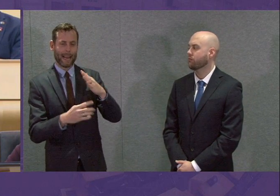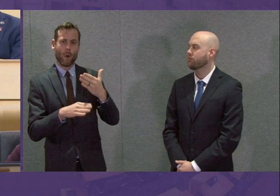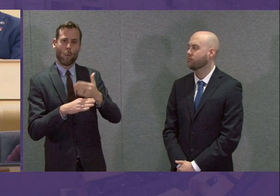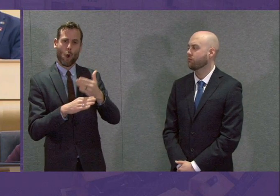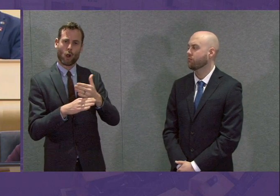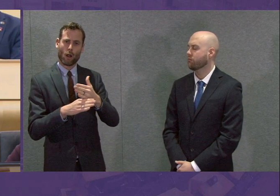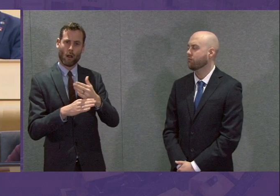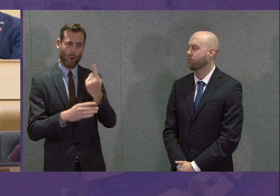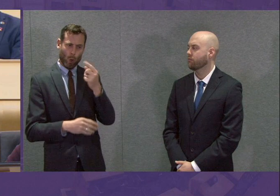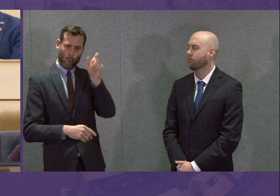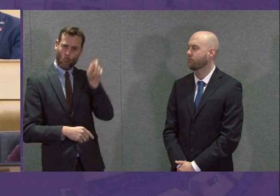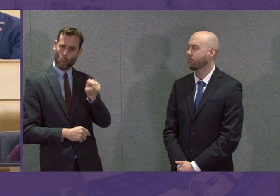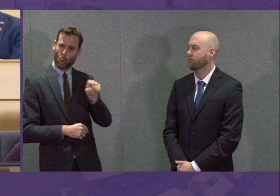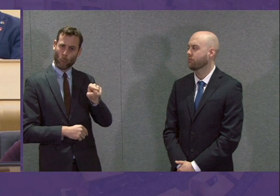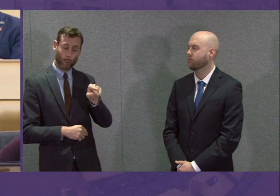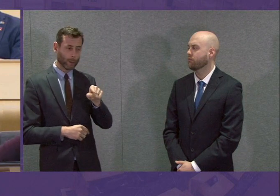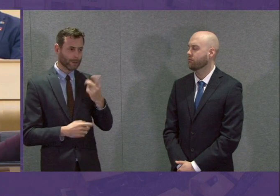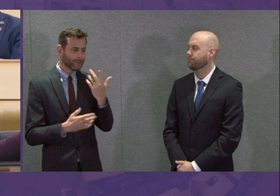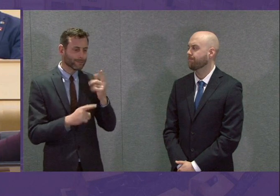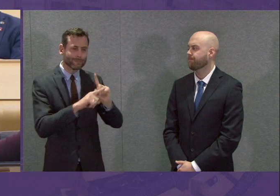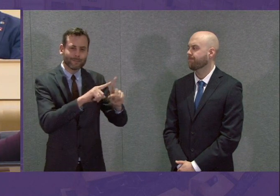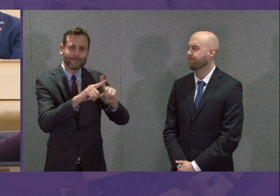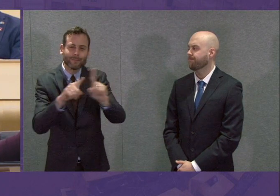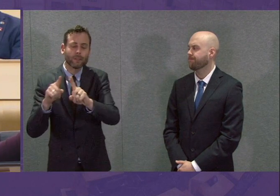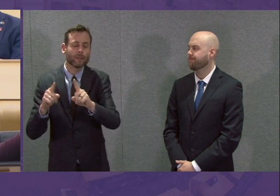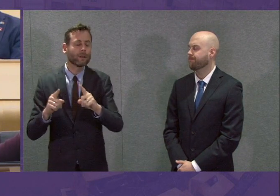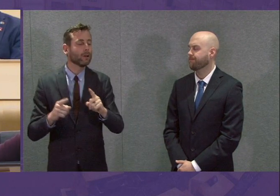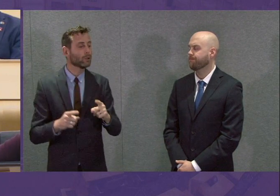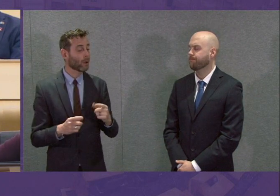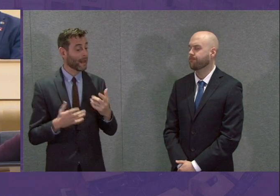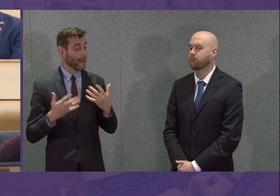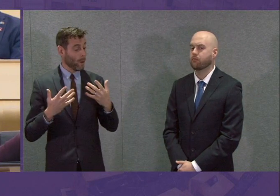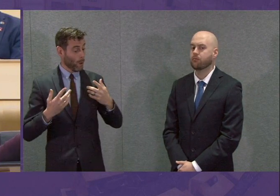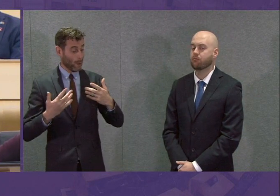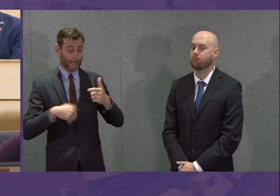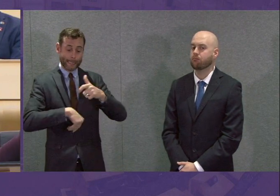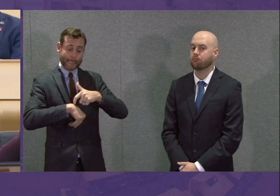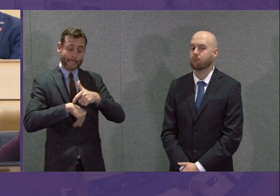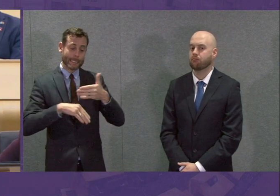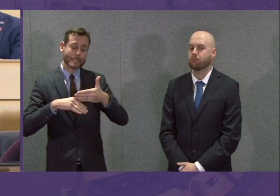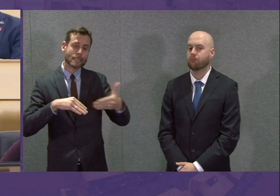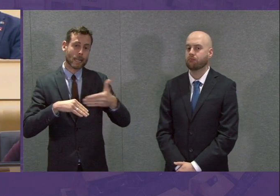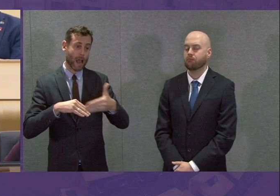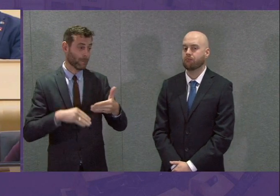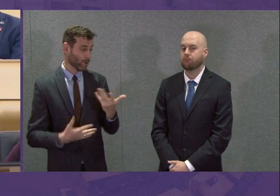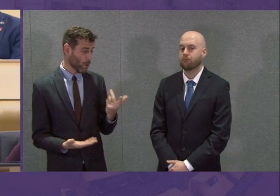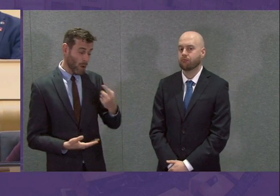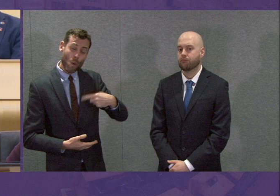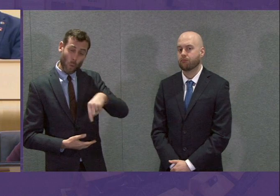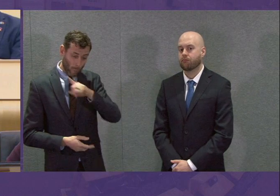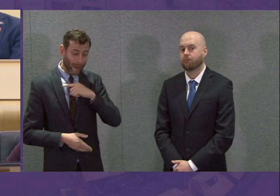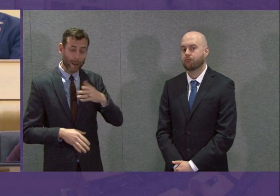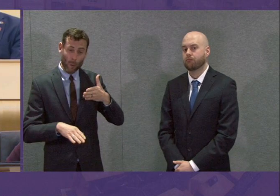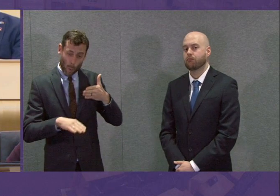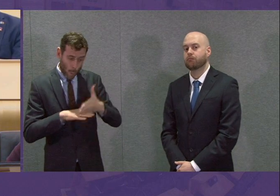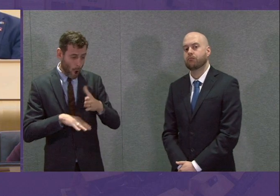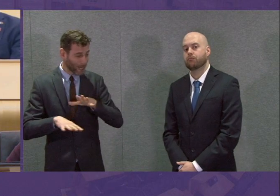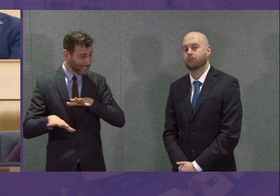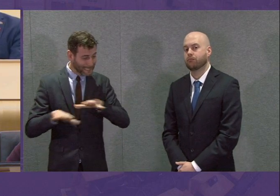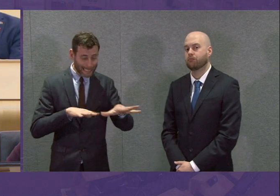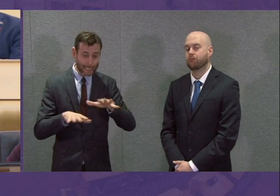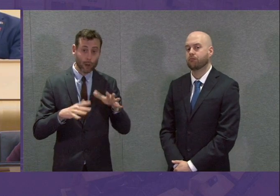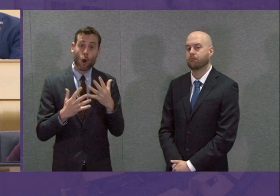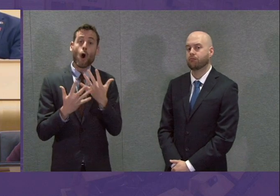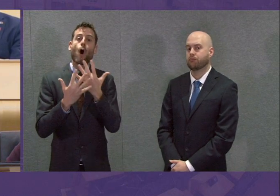our NHS and social care services. In terms of timescales, we are working at pace. There are large numbers of people quite literally